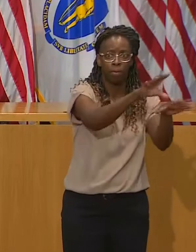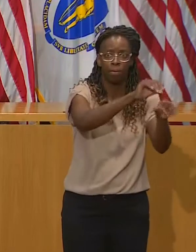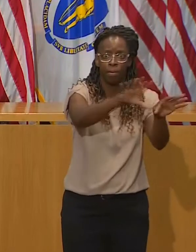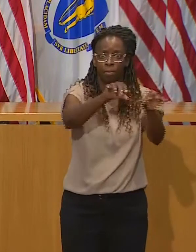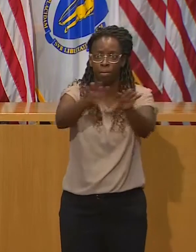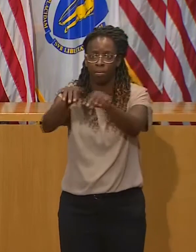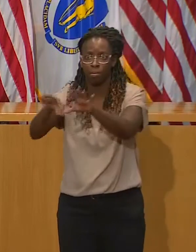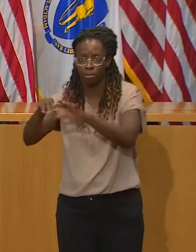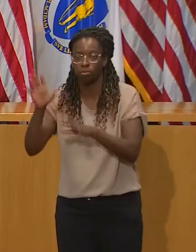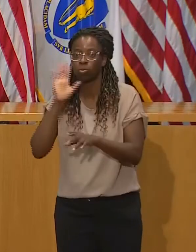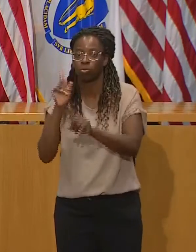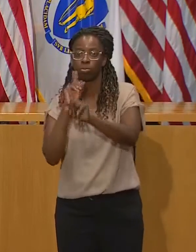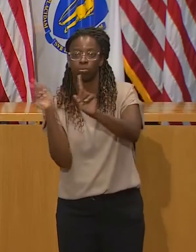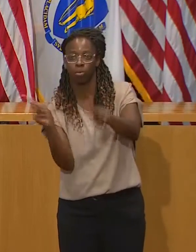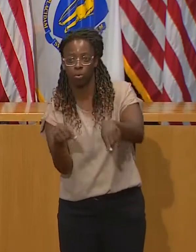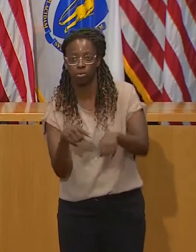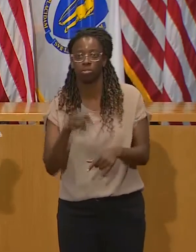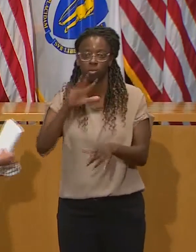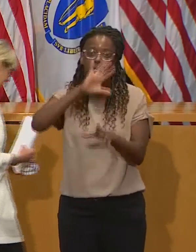Governor?